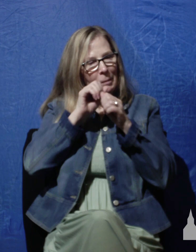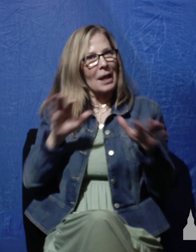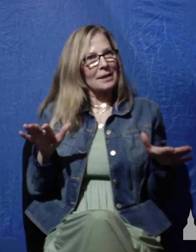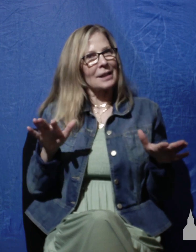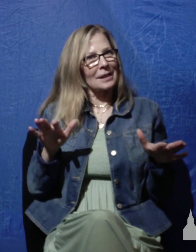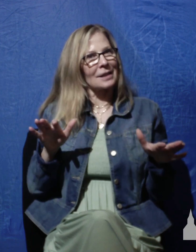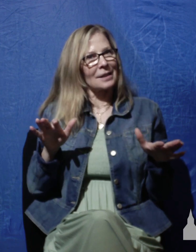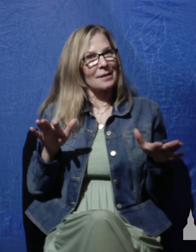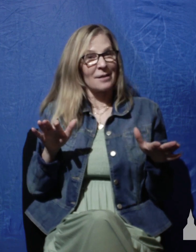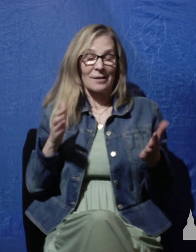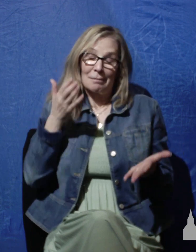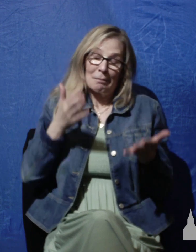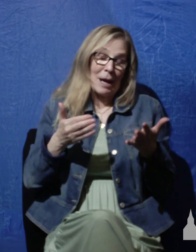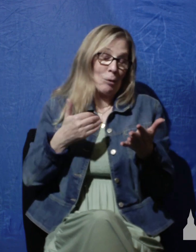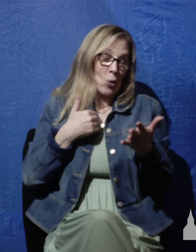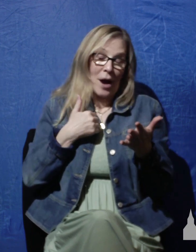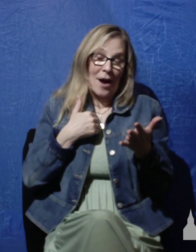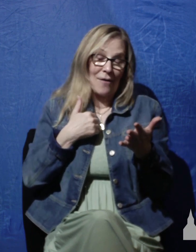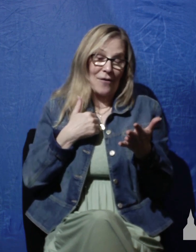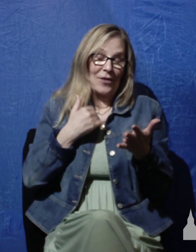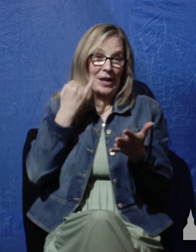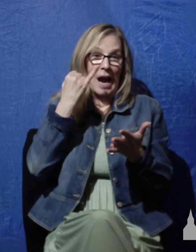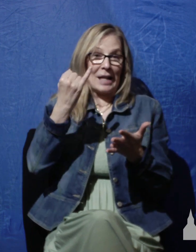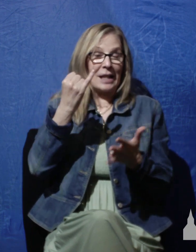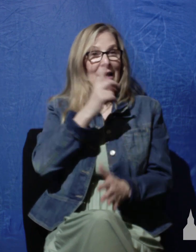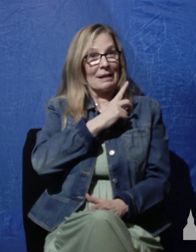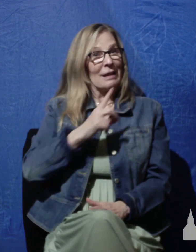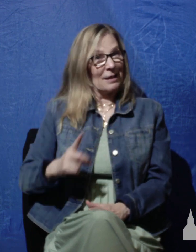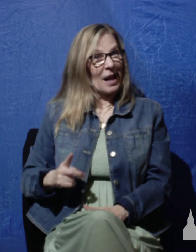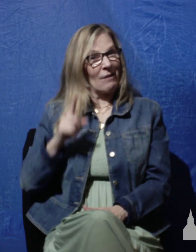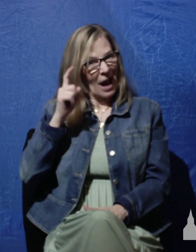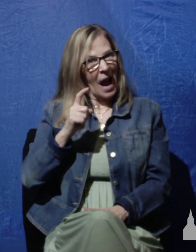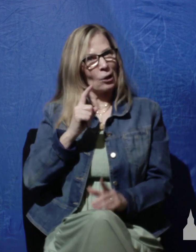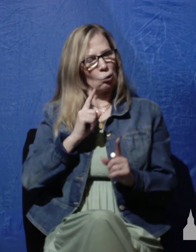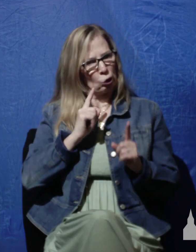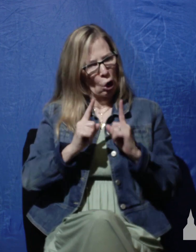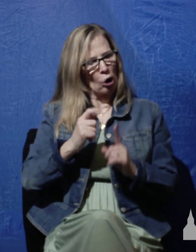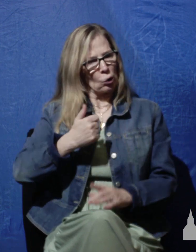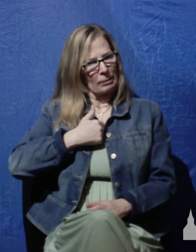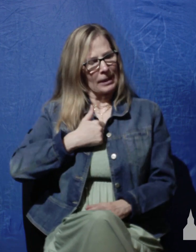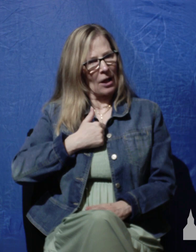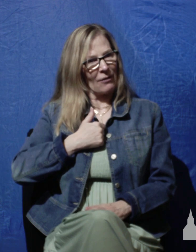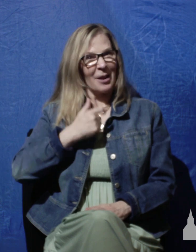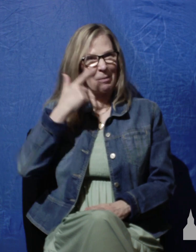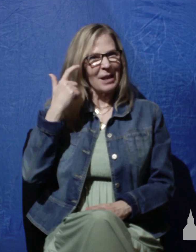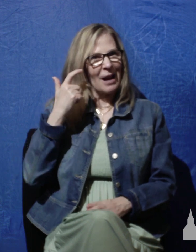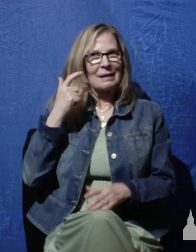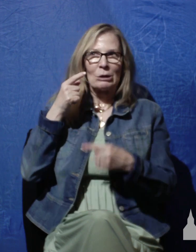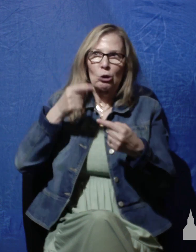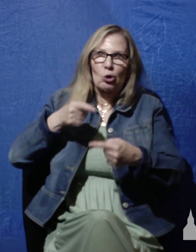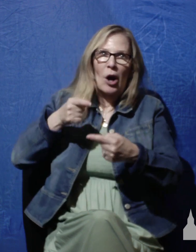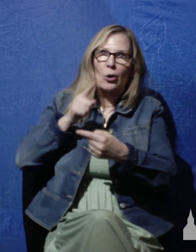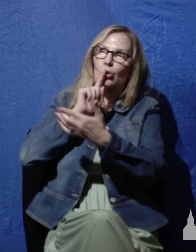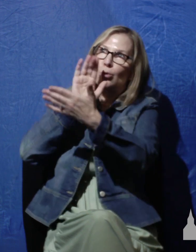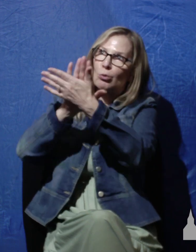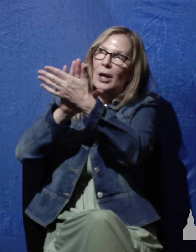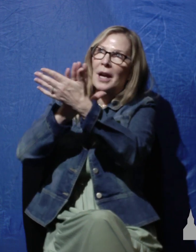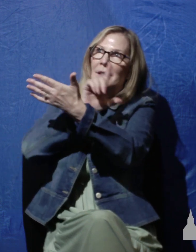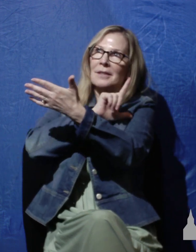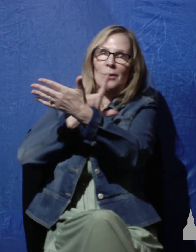that David had to speak to himself like this because he had trouble praising God. He had to remind himself to do this